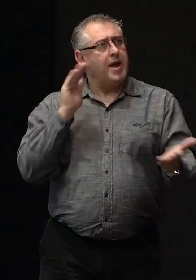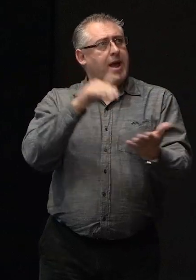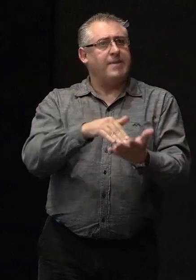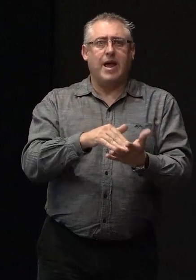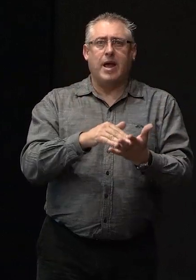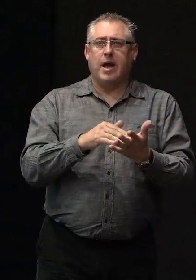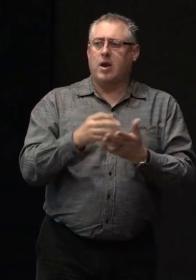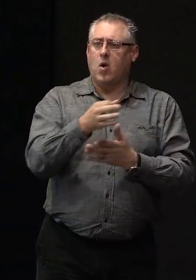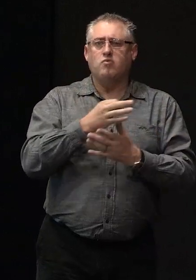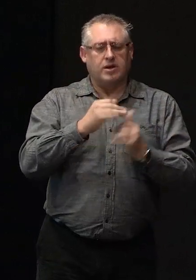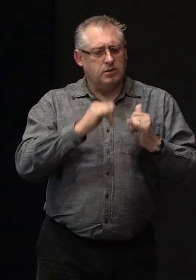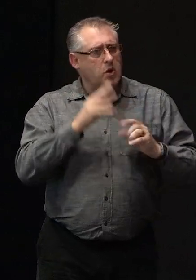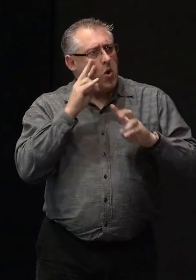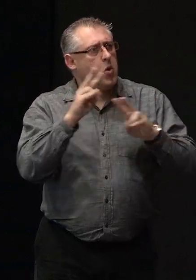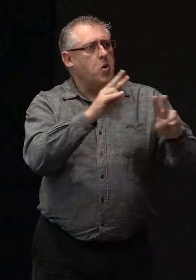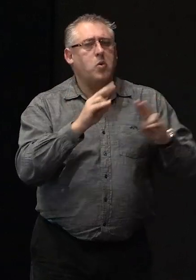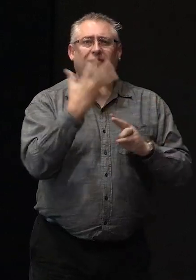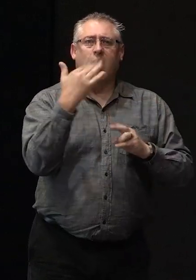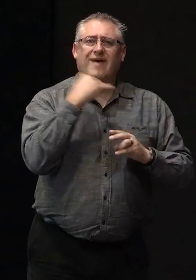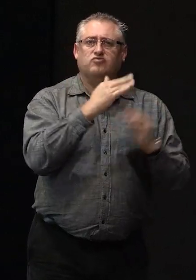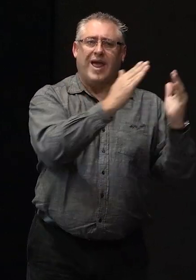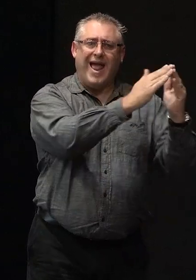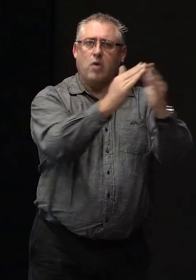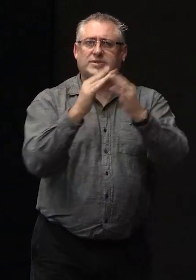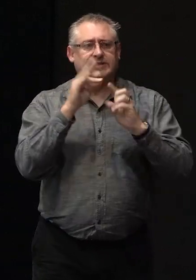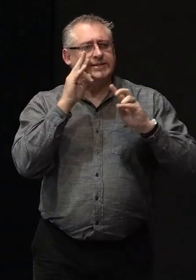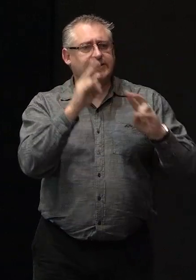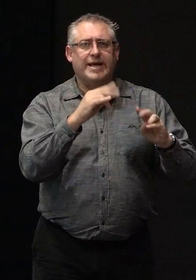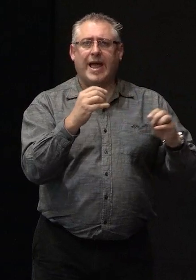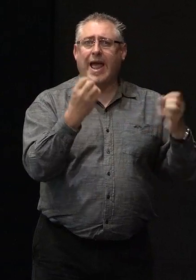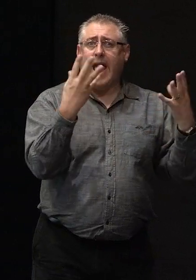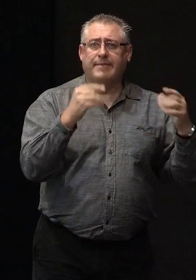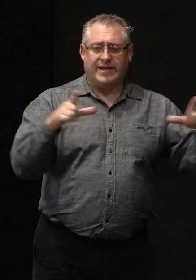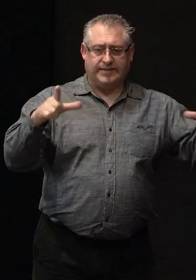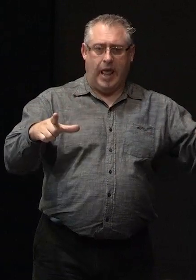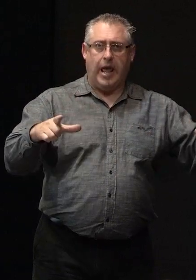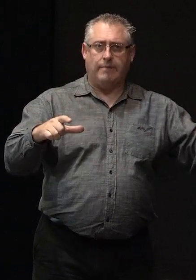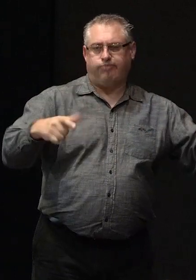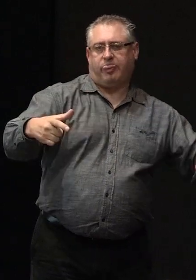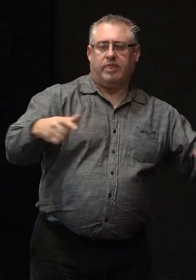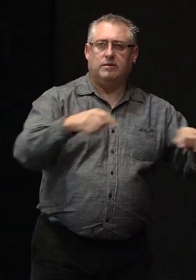Operation Suburb and looked at 500 houses to see how many slabs were actually broken but